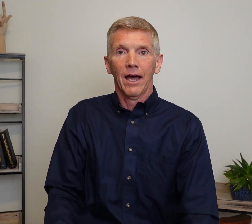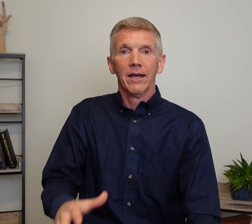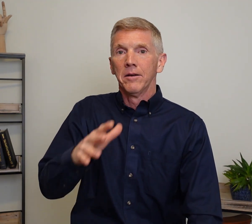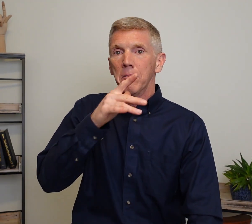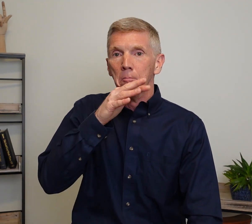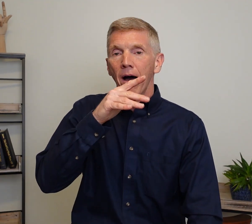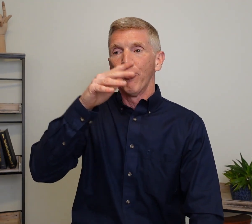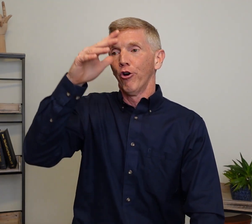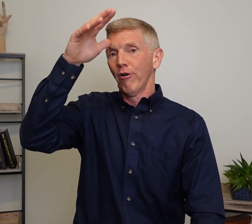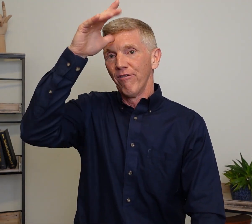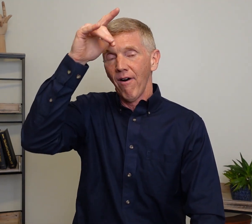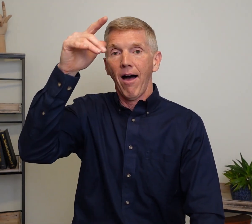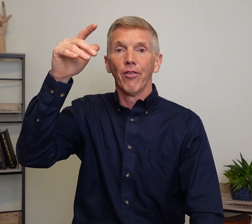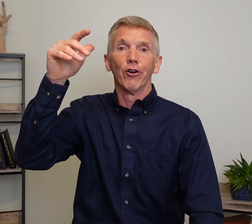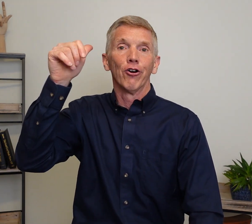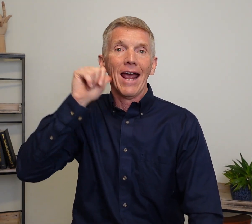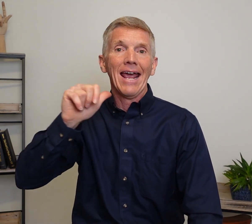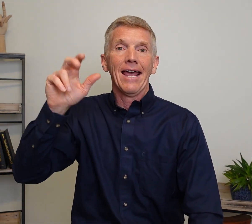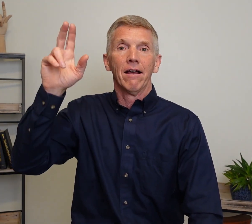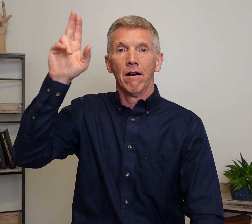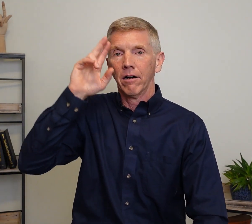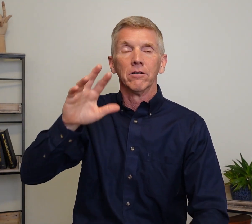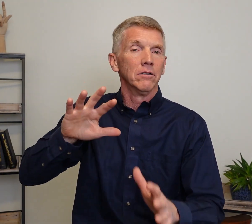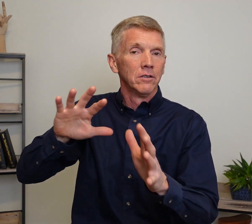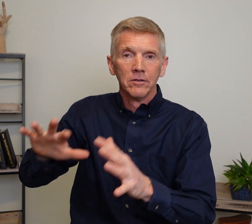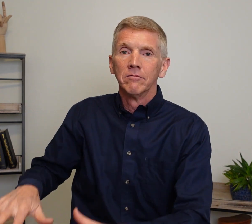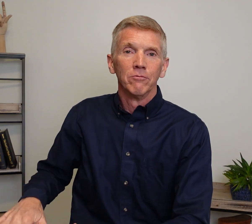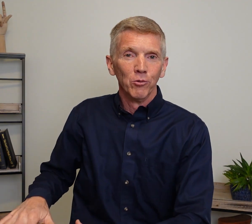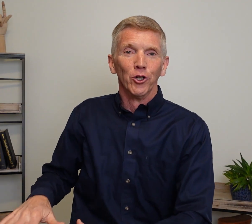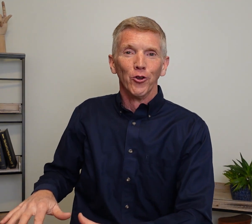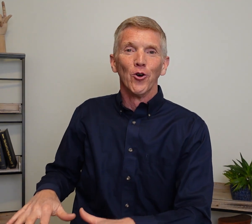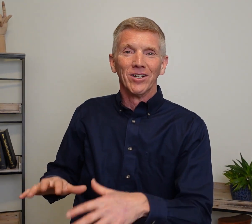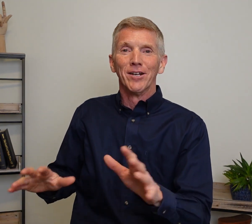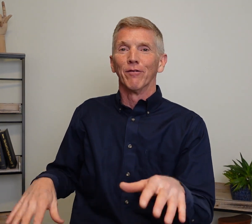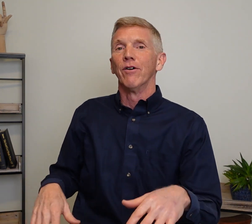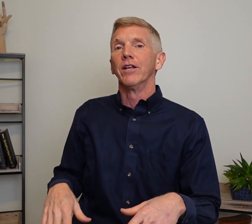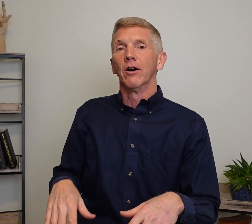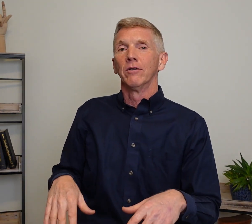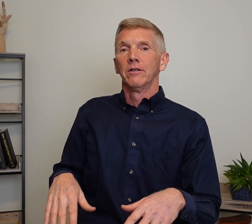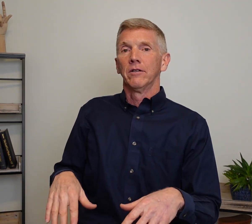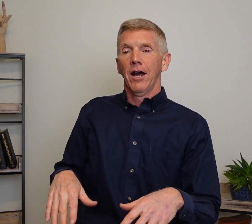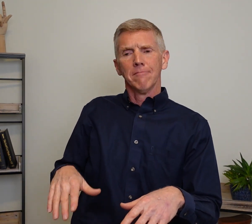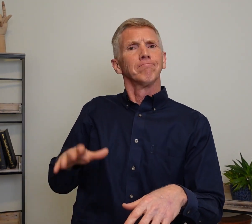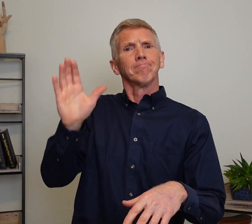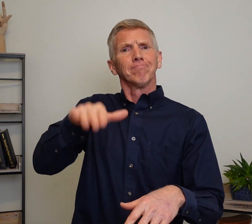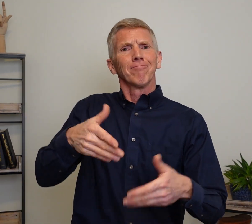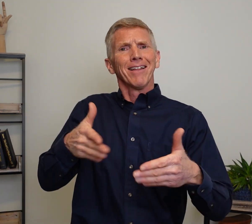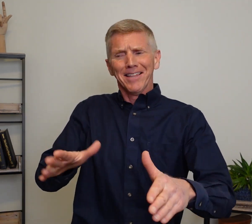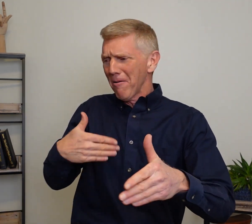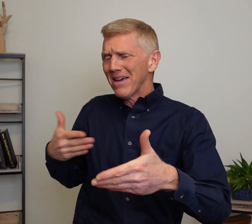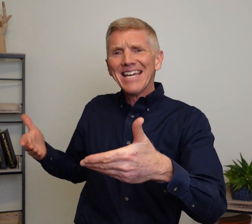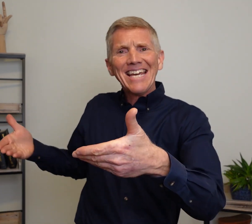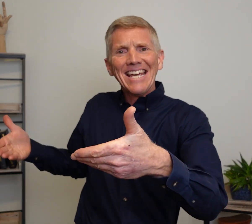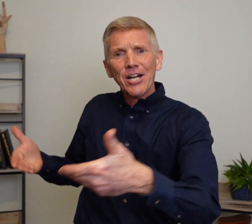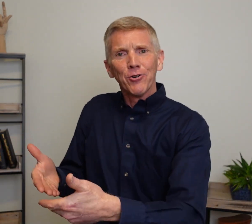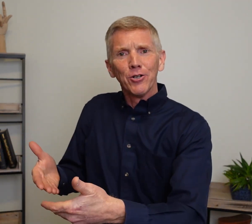Okay. Mother. Father. Aunt. Uncle. We'll learn those in a different video. Alright. Let me introduce.